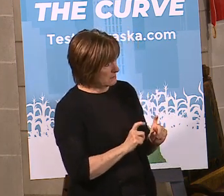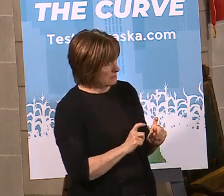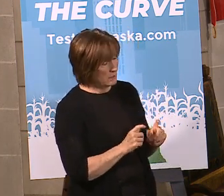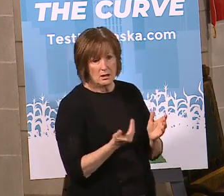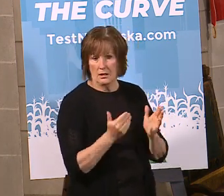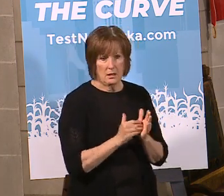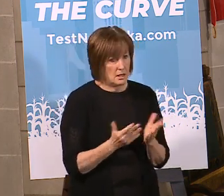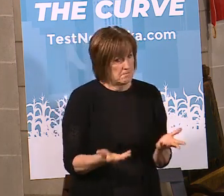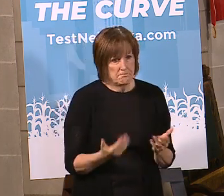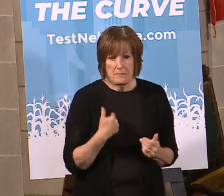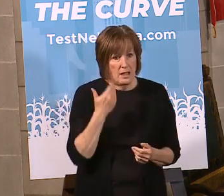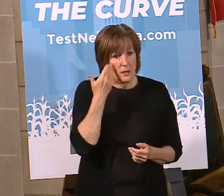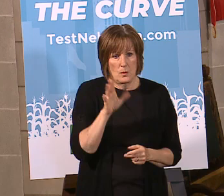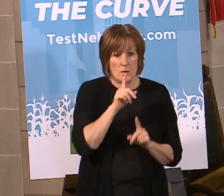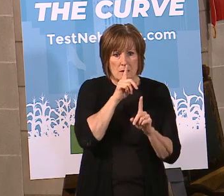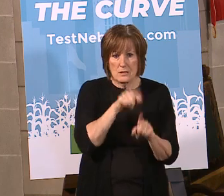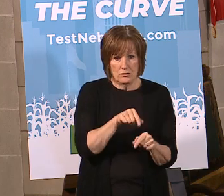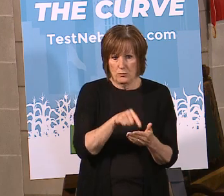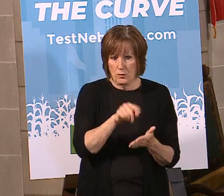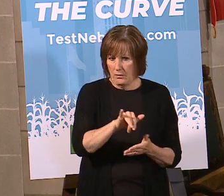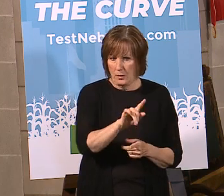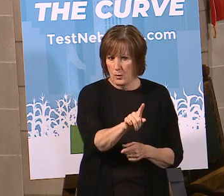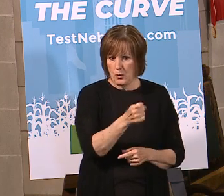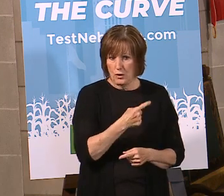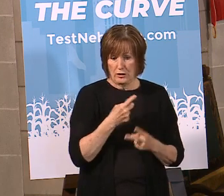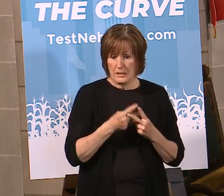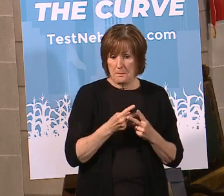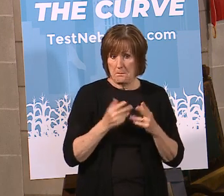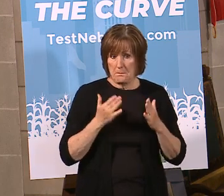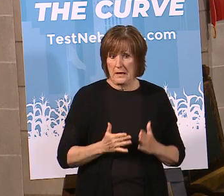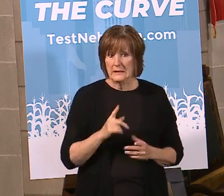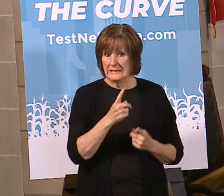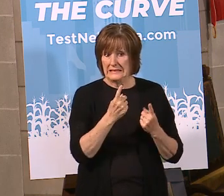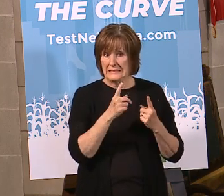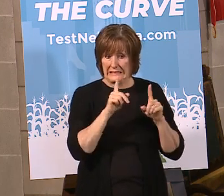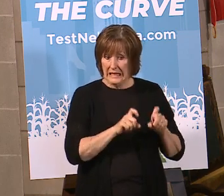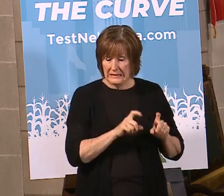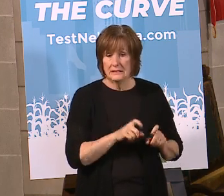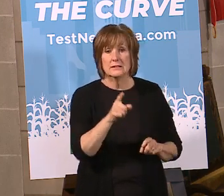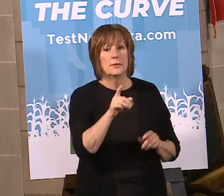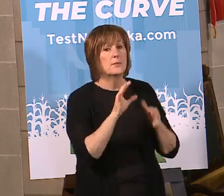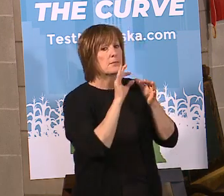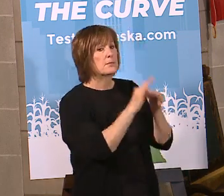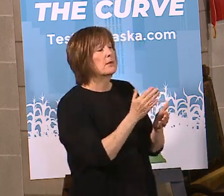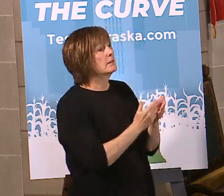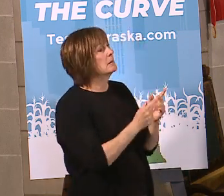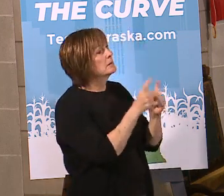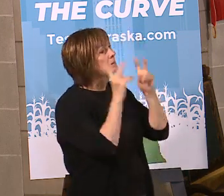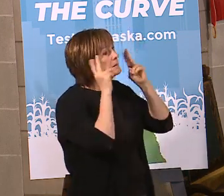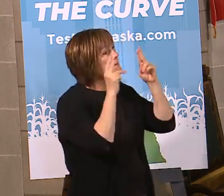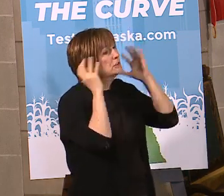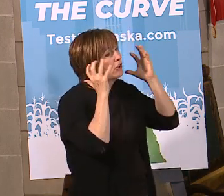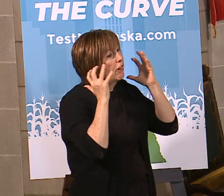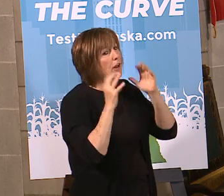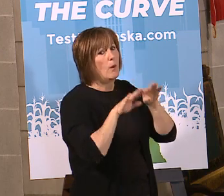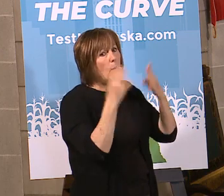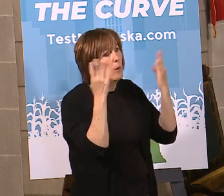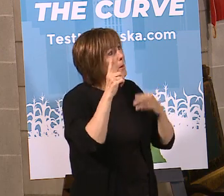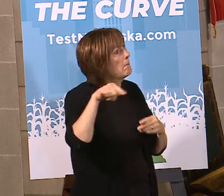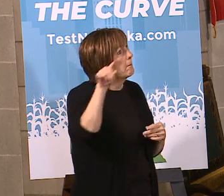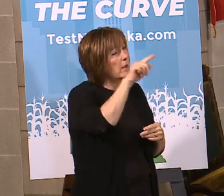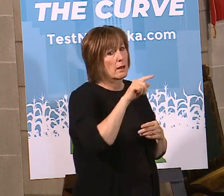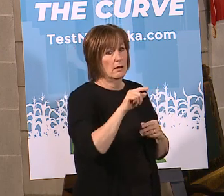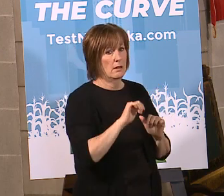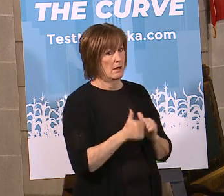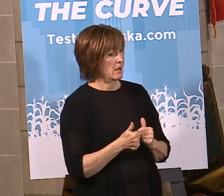Again, we'll have to get, I do not know the answer to the question of whether an inmate's been tested. Yeah, John. In regards to some of the salon reopening, we've heard from some people that are wondering